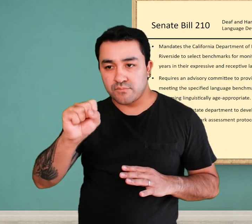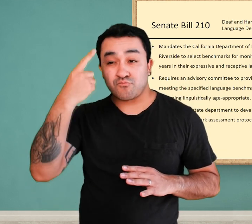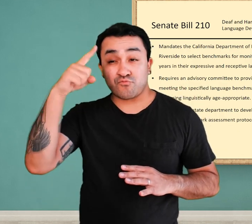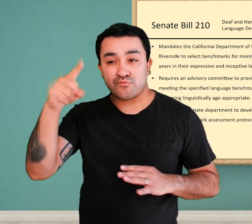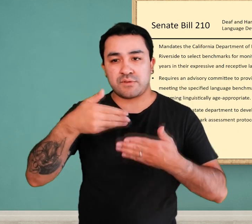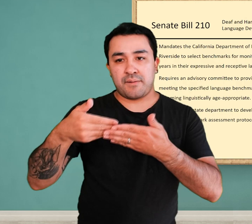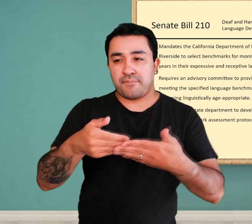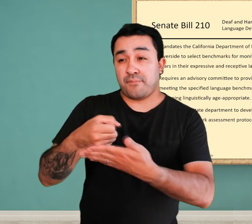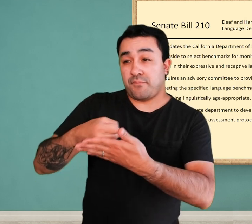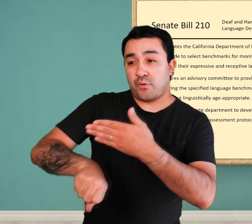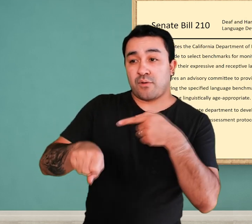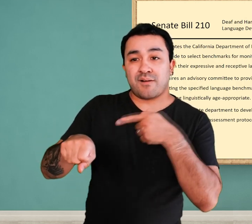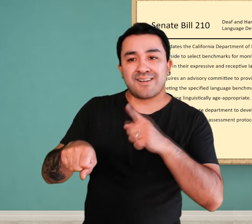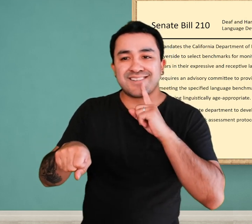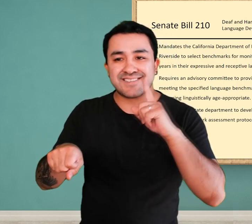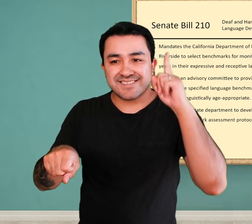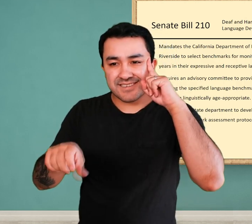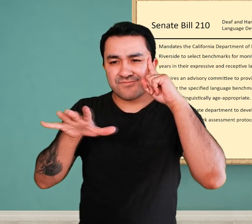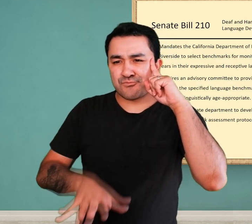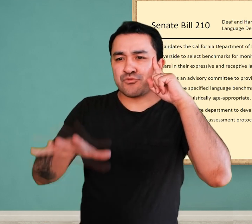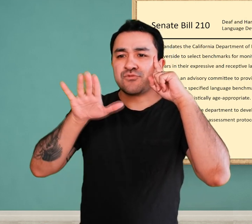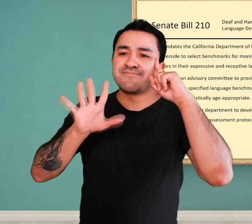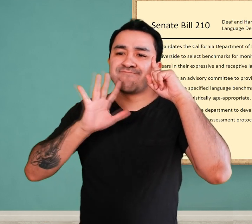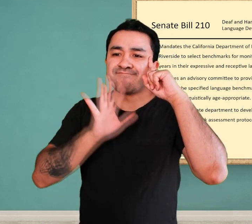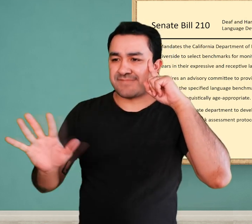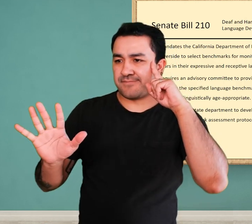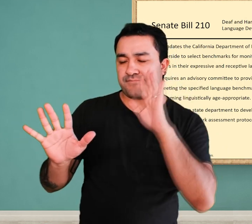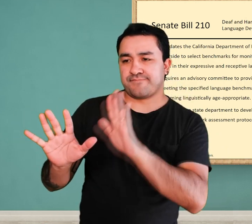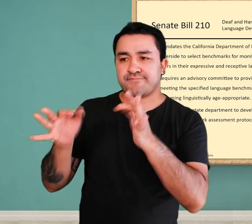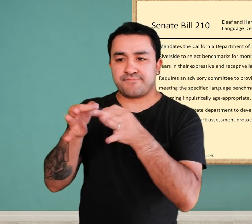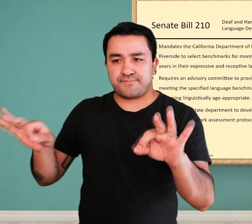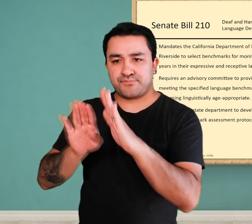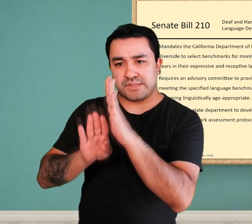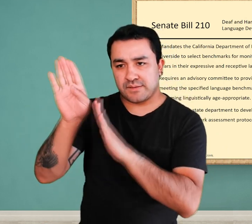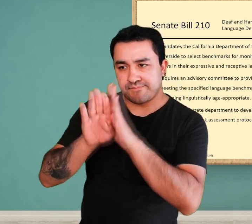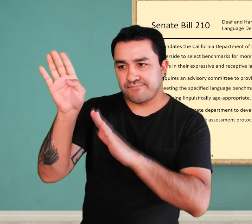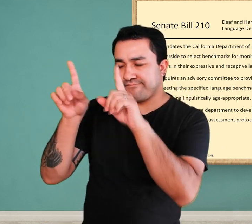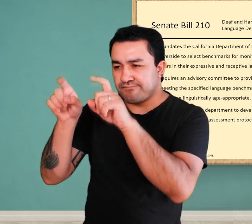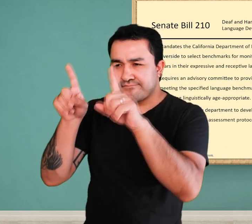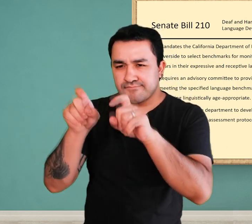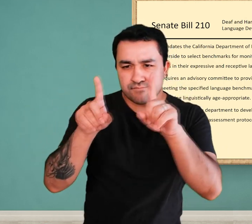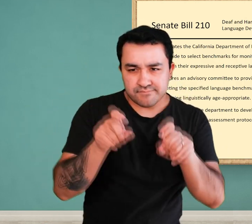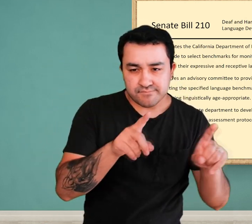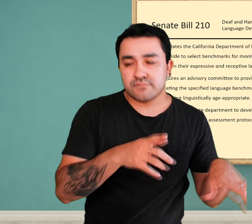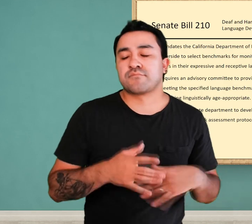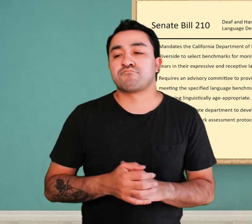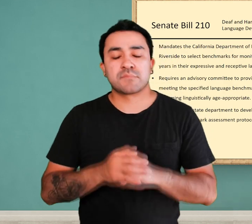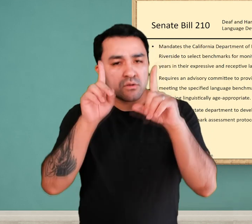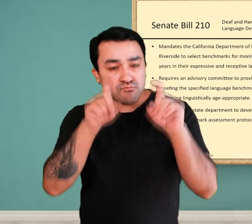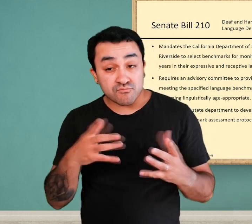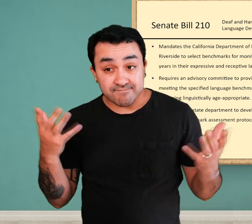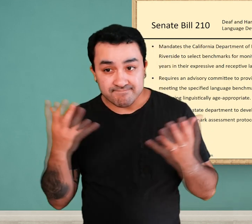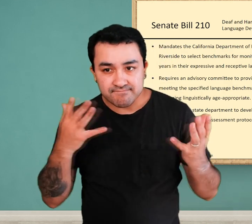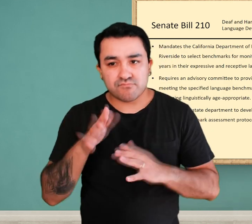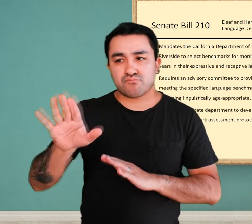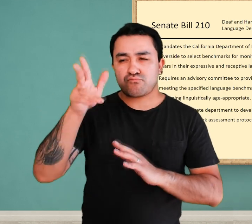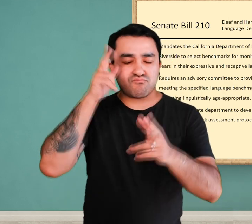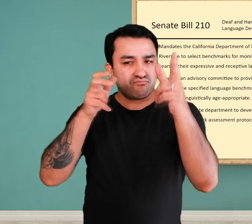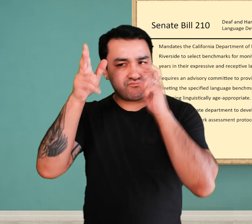and tracking the progress of deaf children from birth to age 5. The measures would assess and determine the child's expressive and